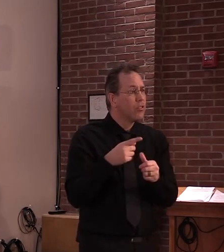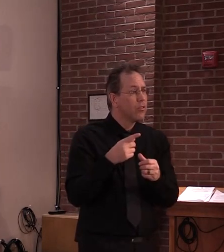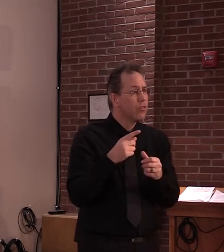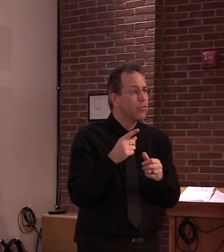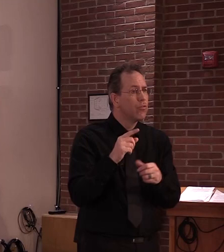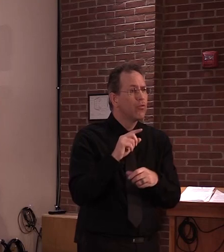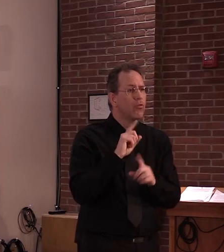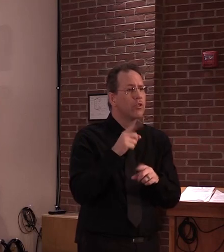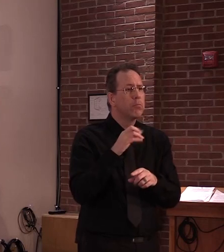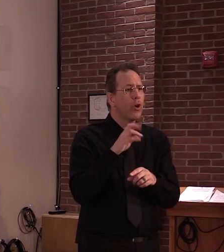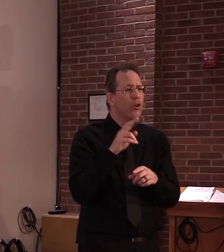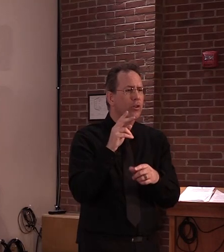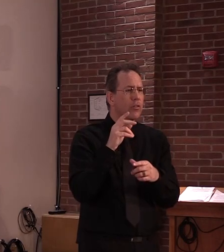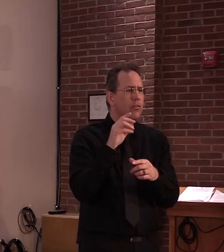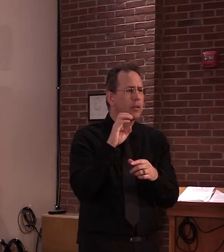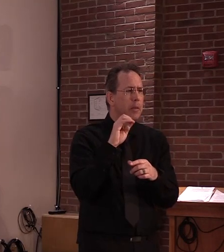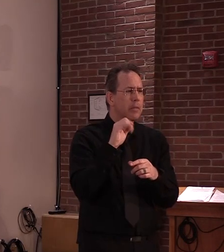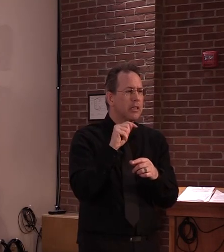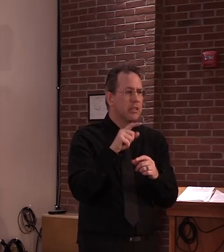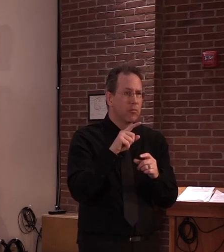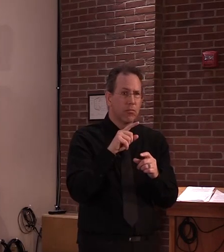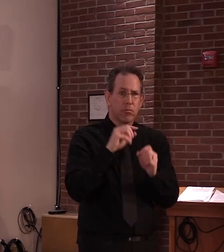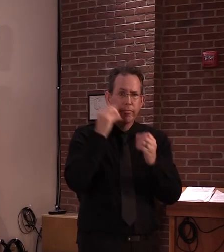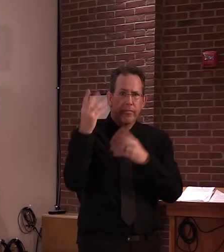You don't believe any more tested positive?